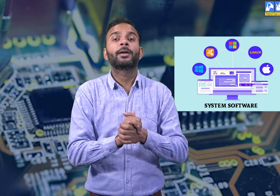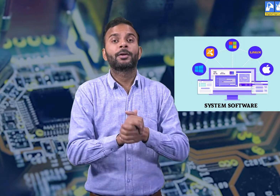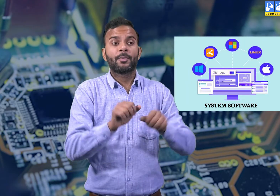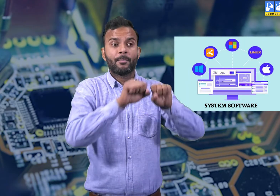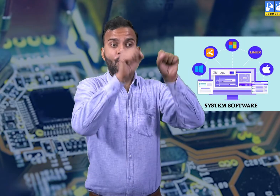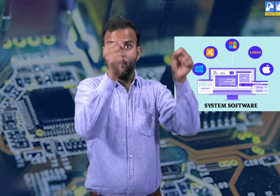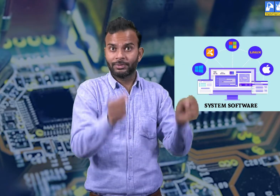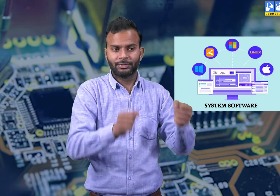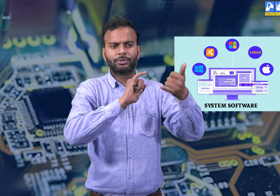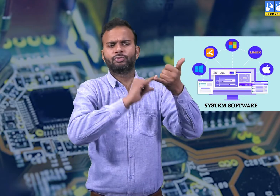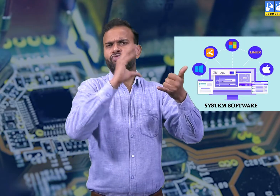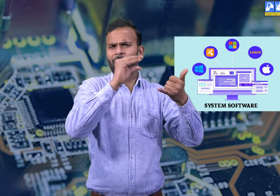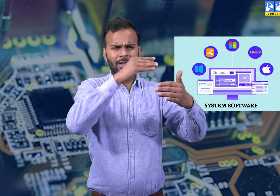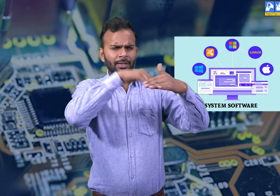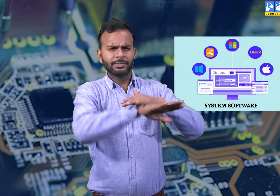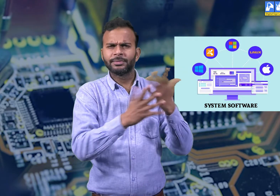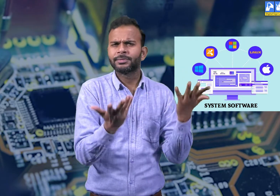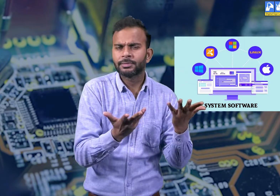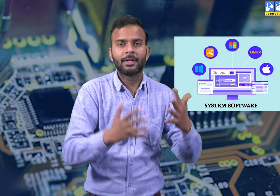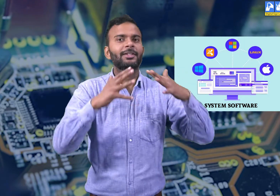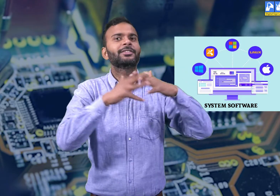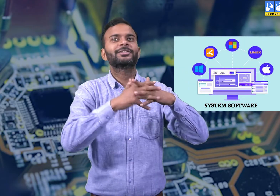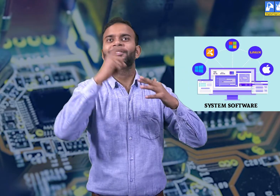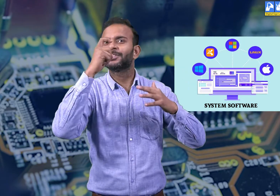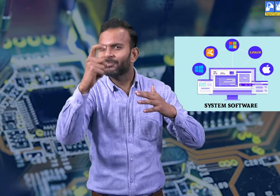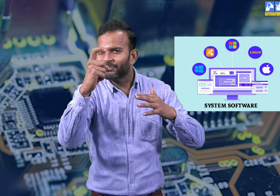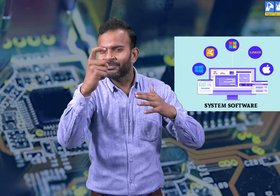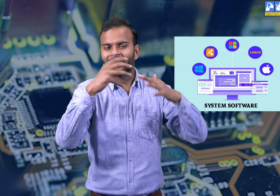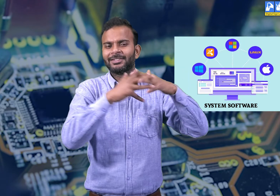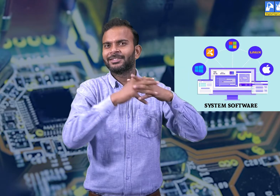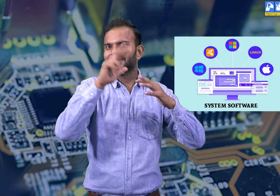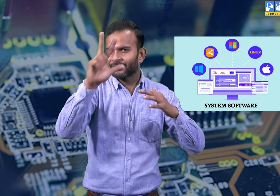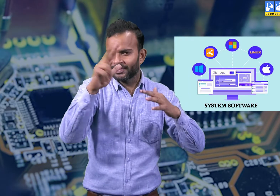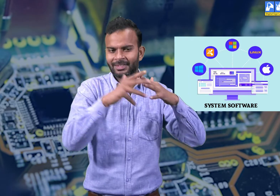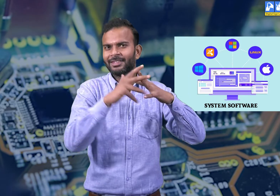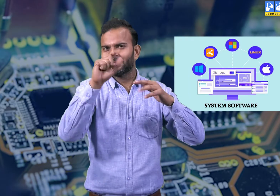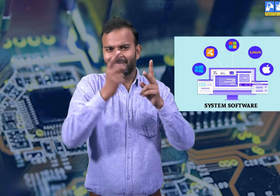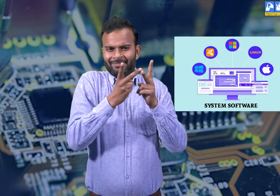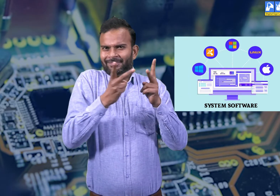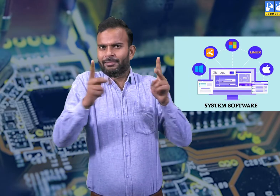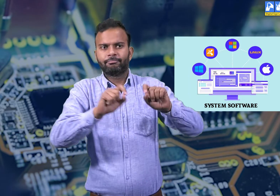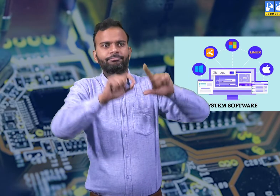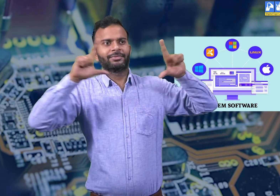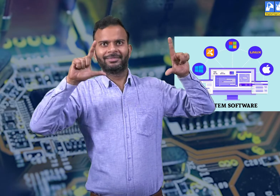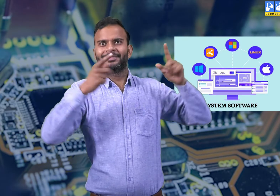System software which controls a computer internal functioning through